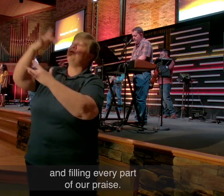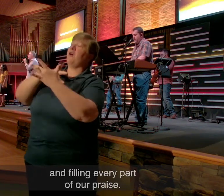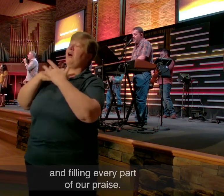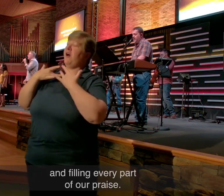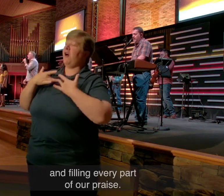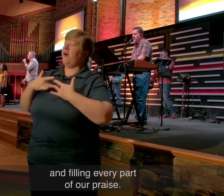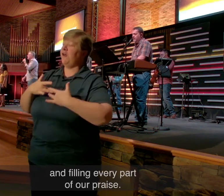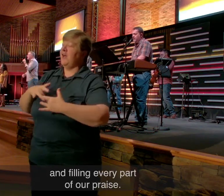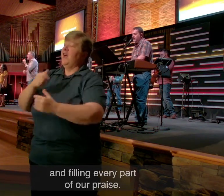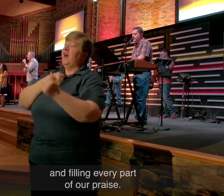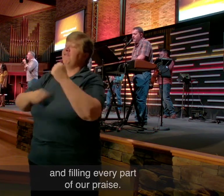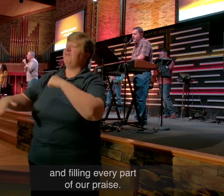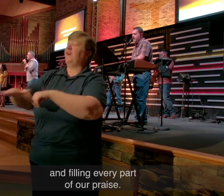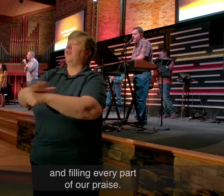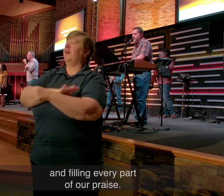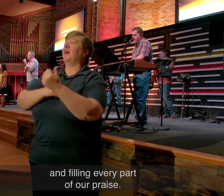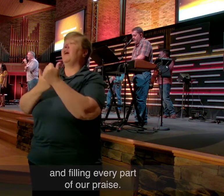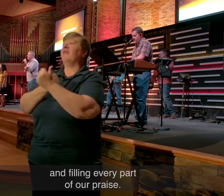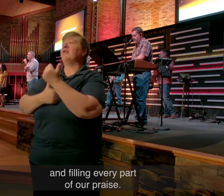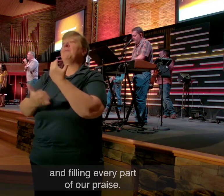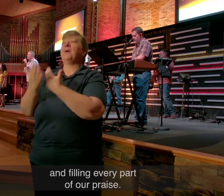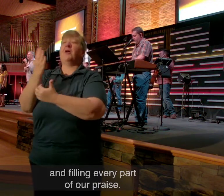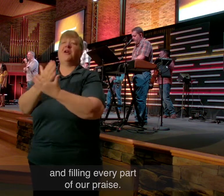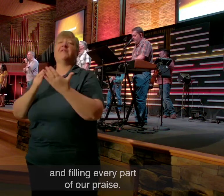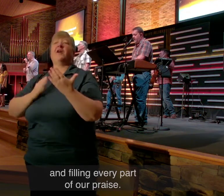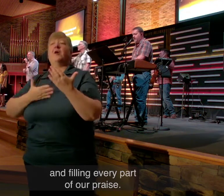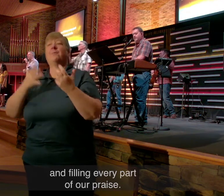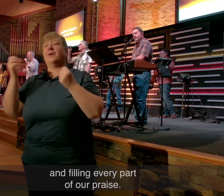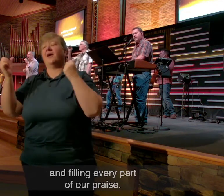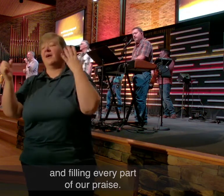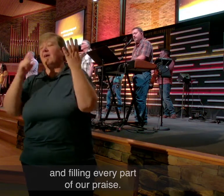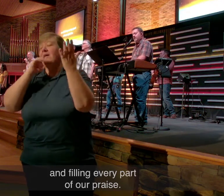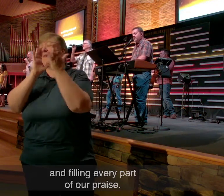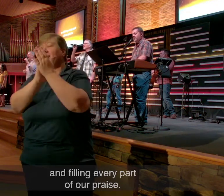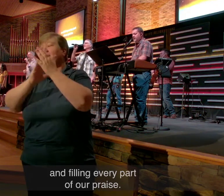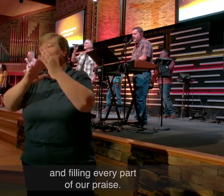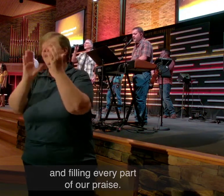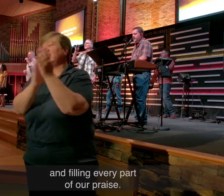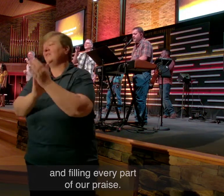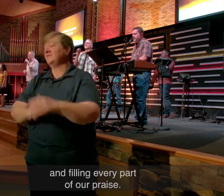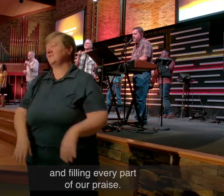your heart. And filling every part of our praise.